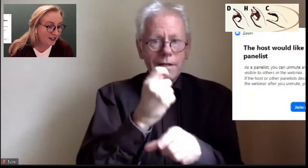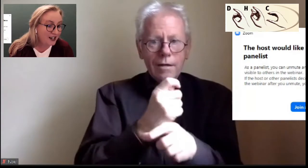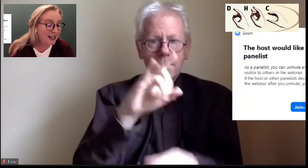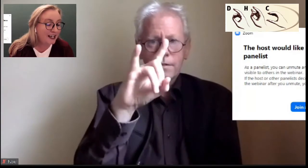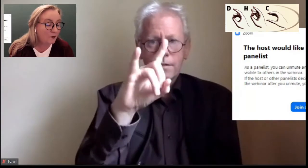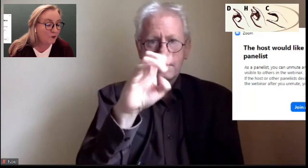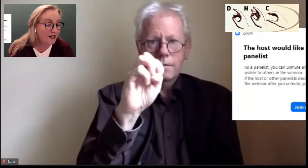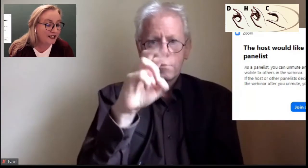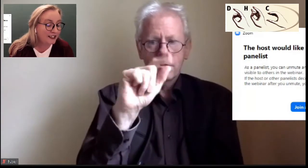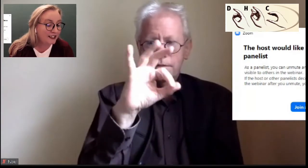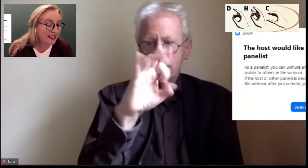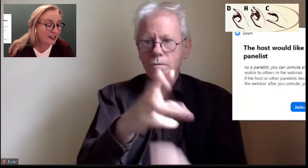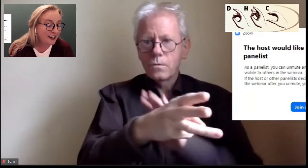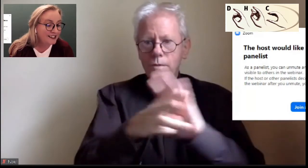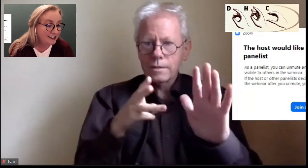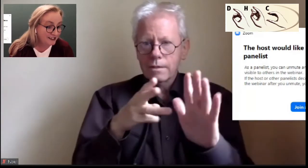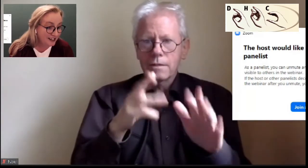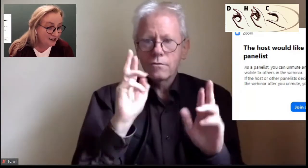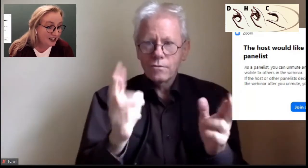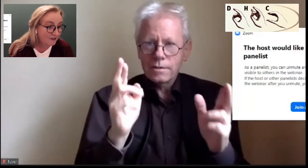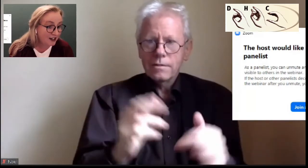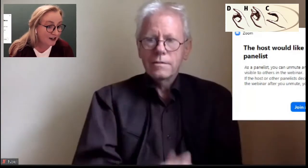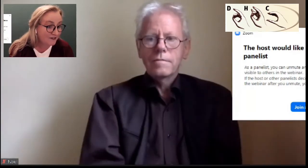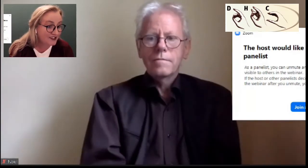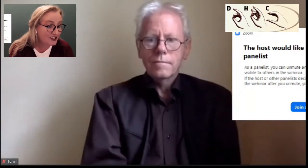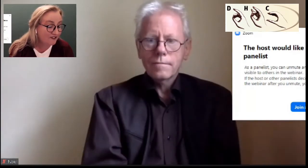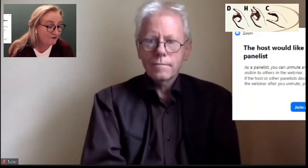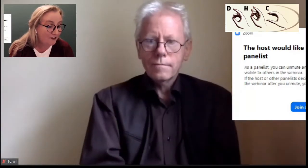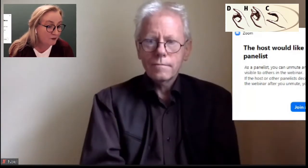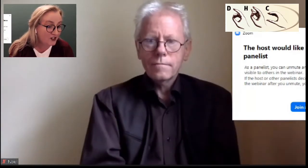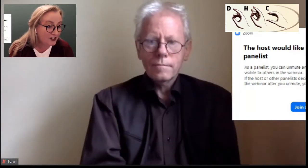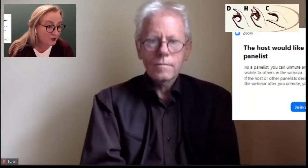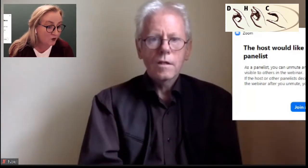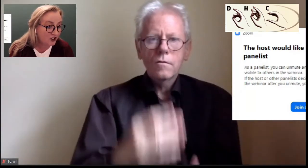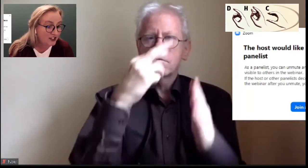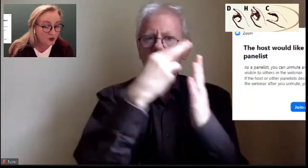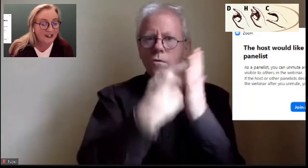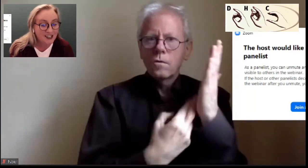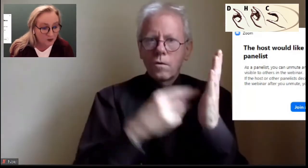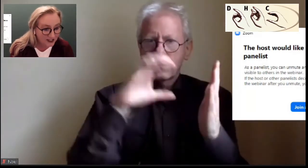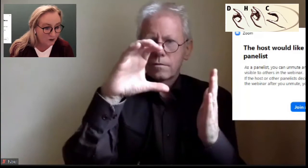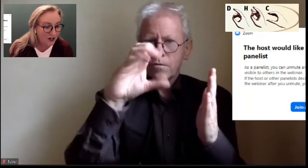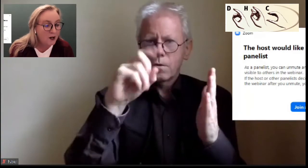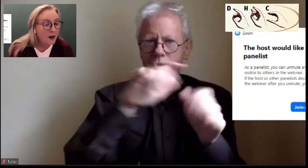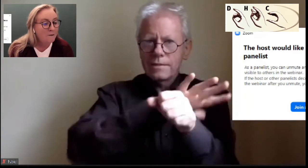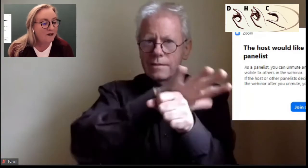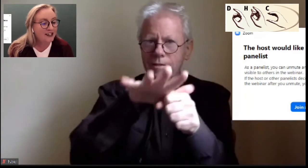that were given, we did not have our conference in February 2021.